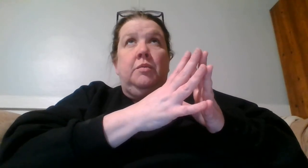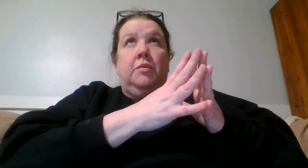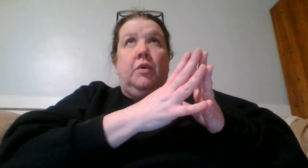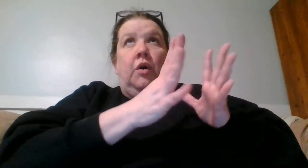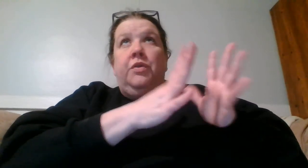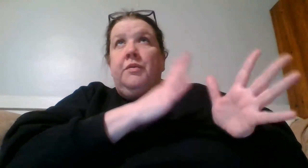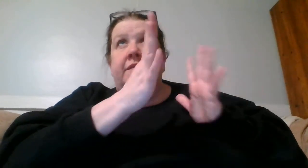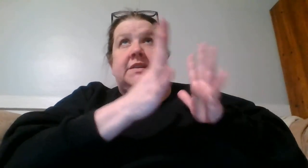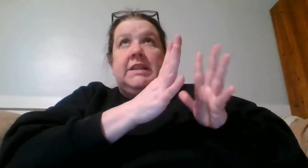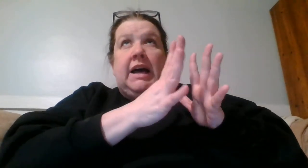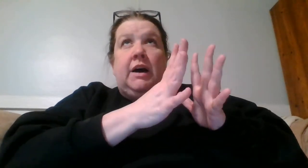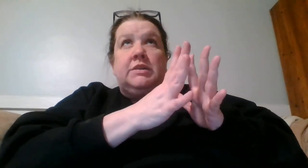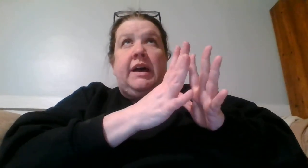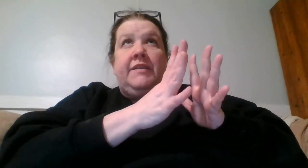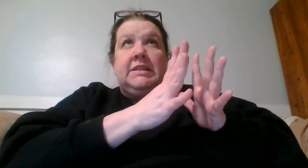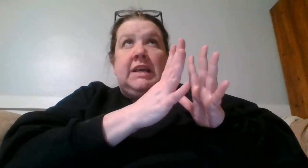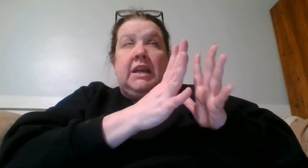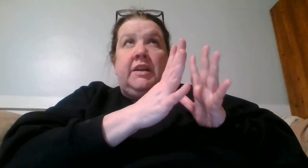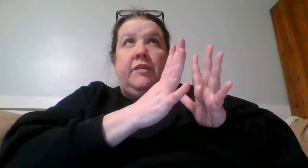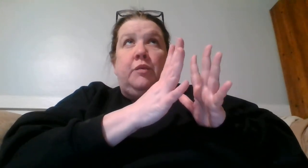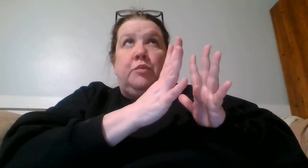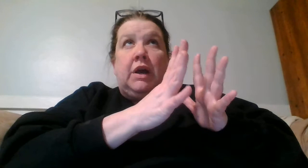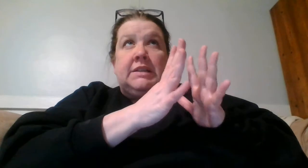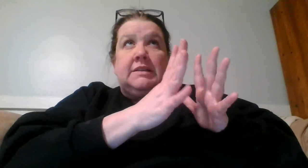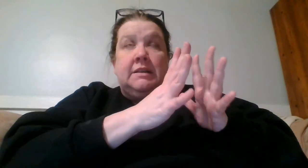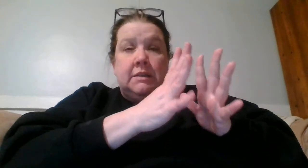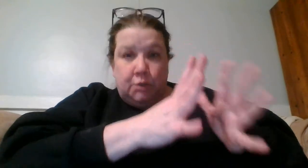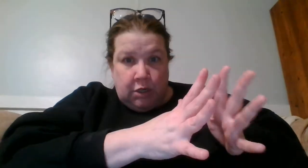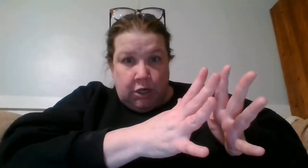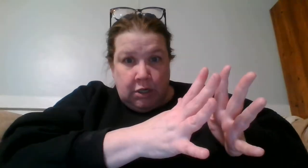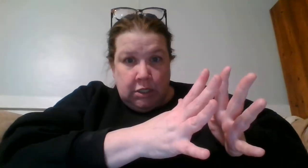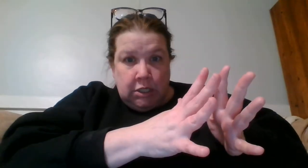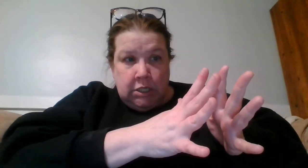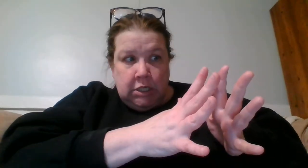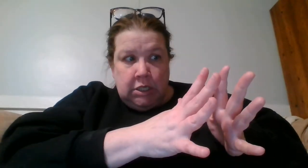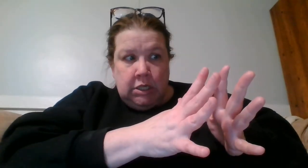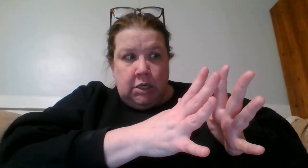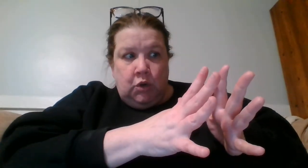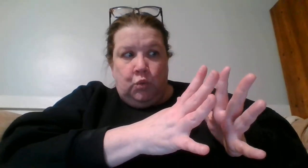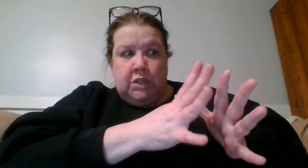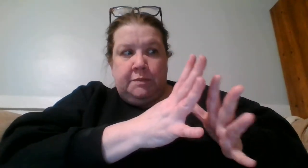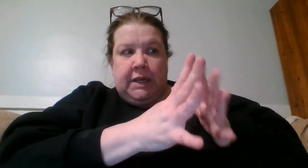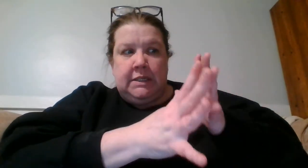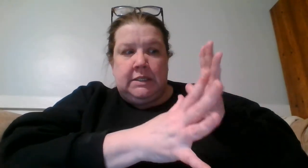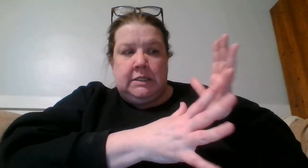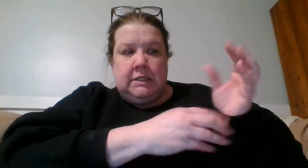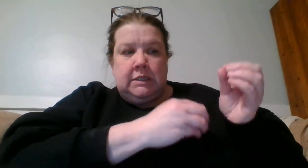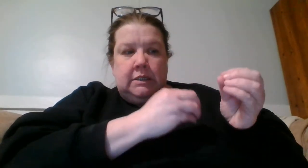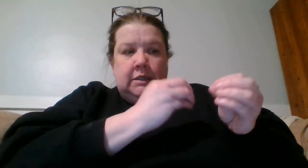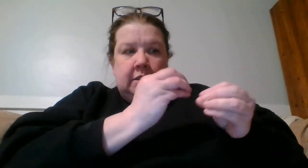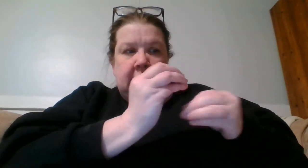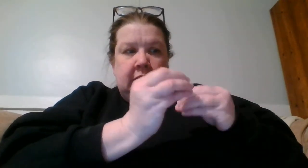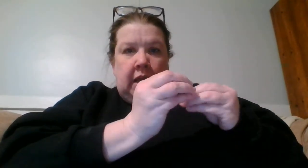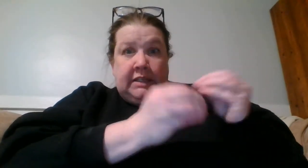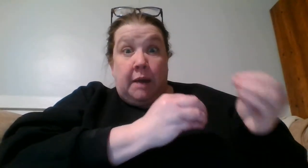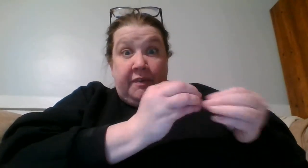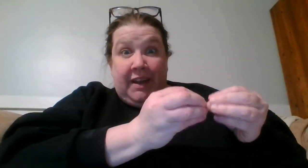all three of us in the house have executive processing disorder which makes on top of